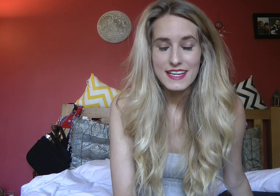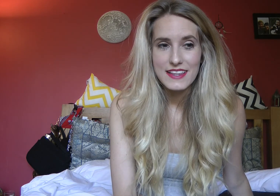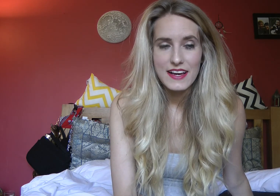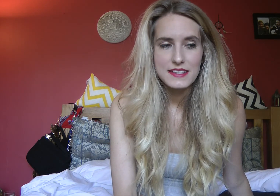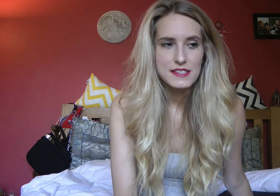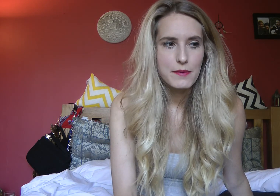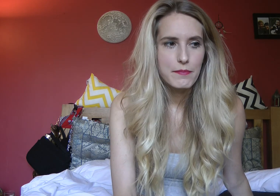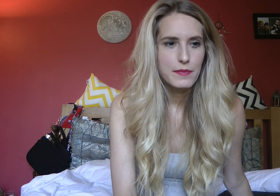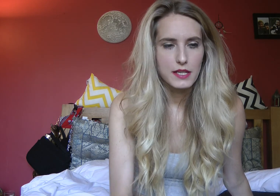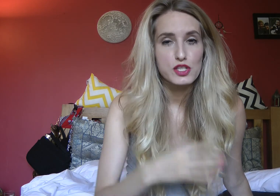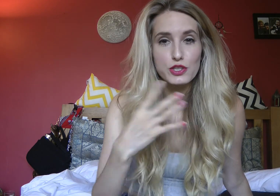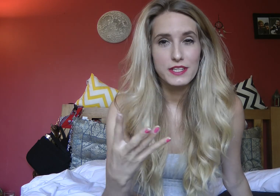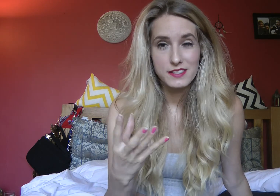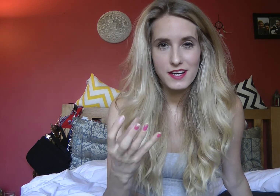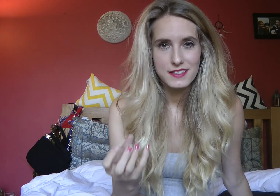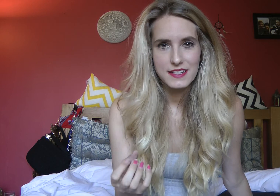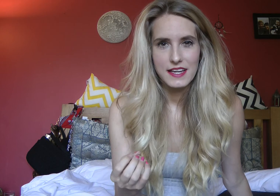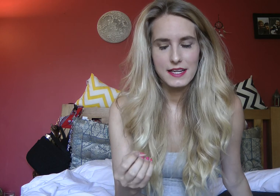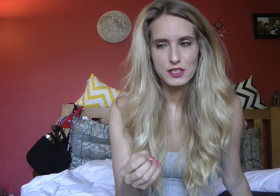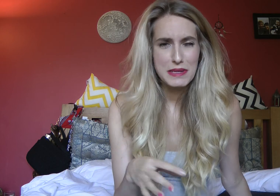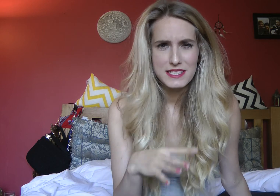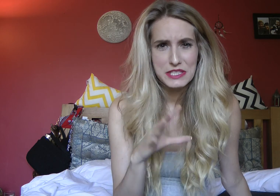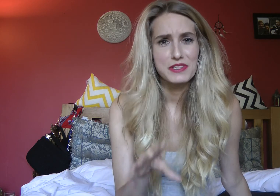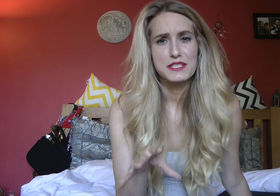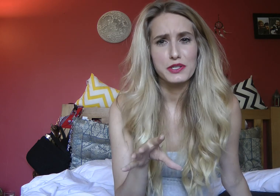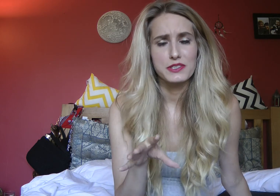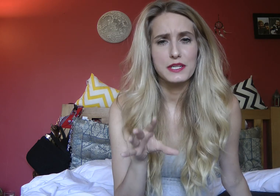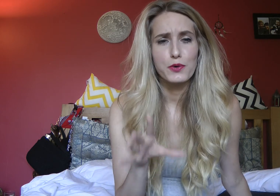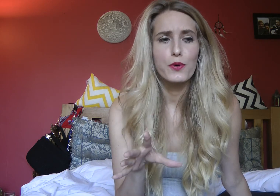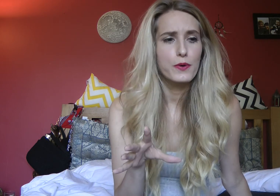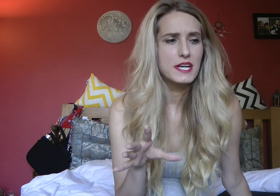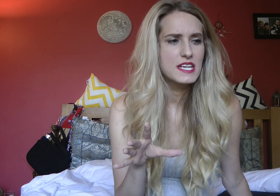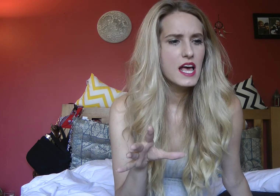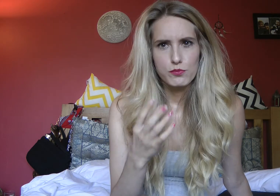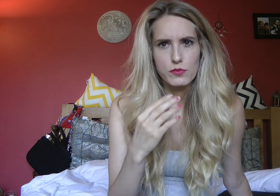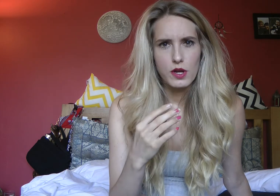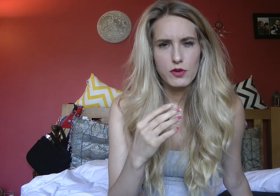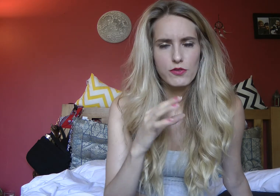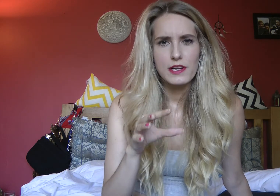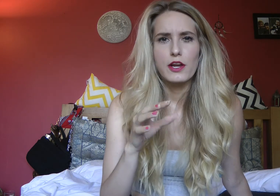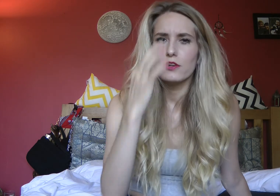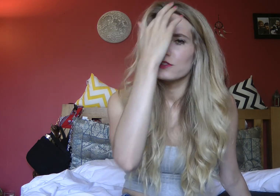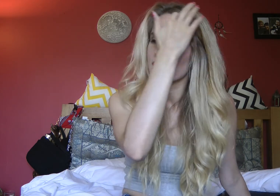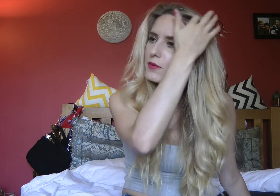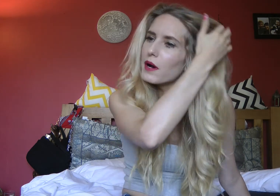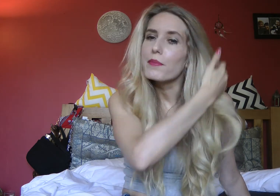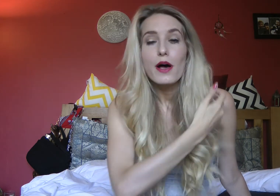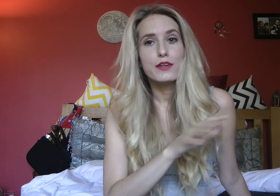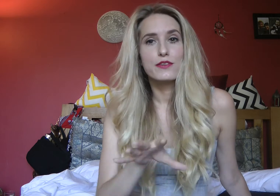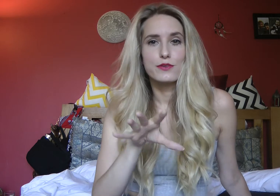and that is social anxiety and just being generally socially awkward. I'm not really going to concentrate on my personal